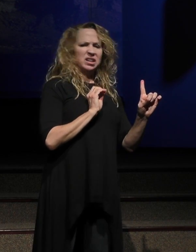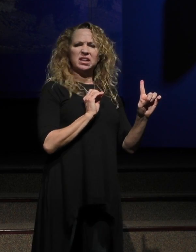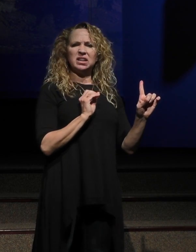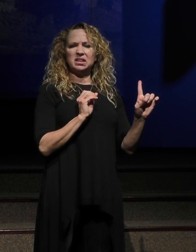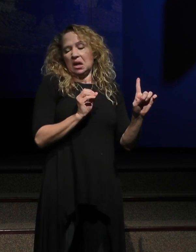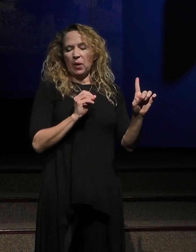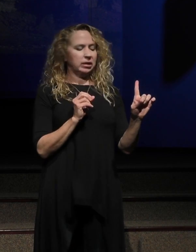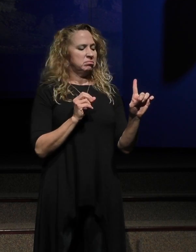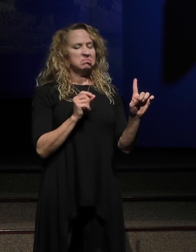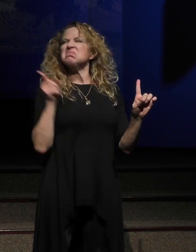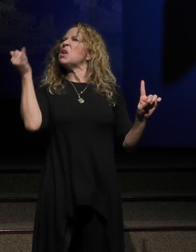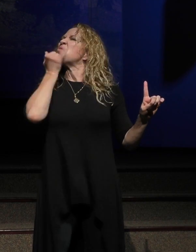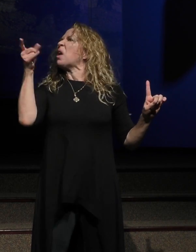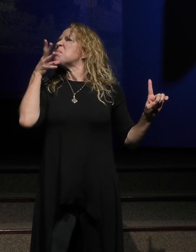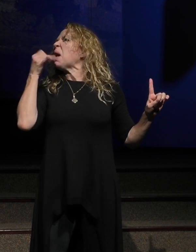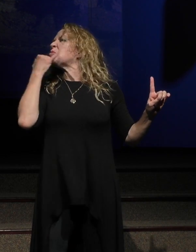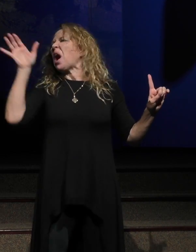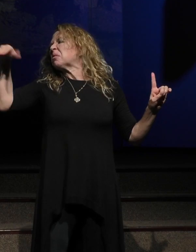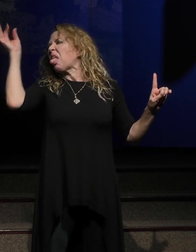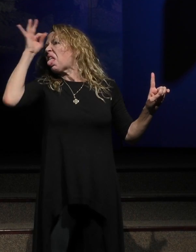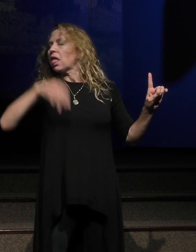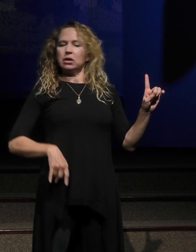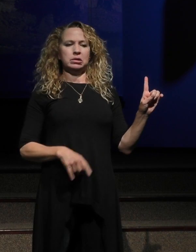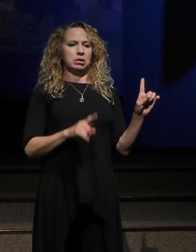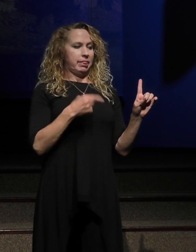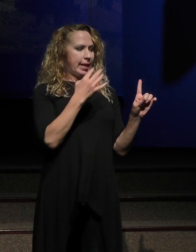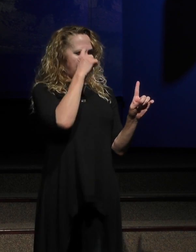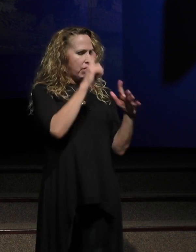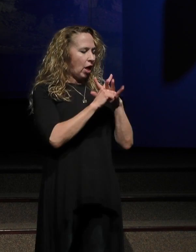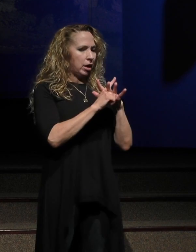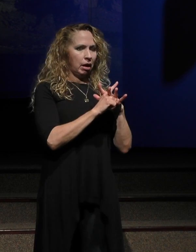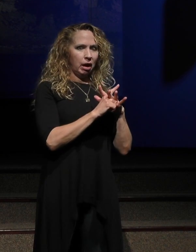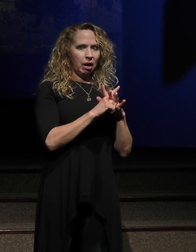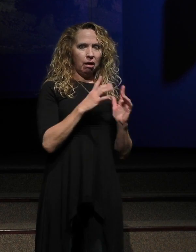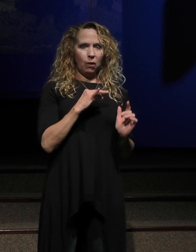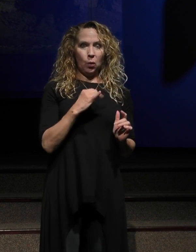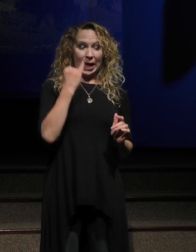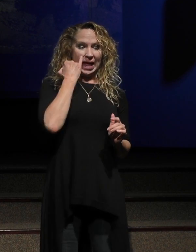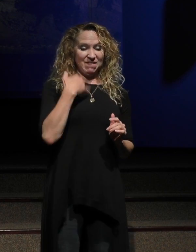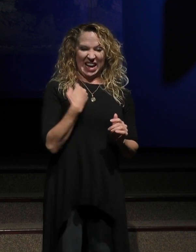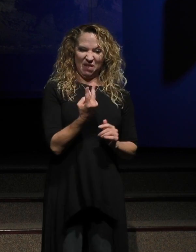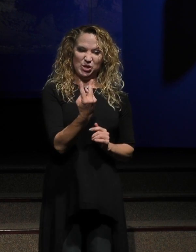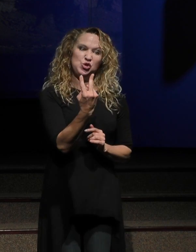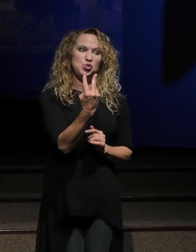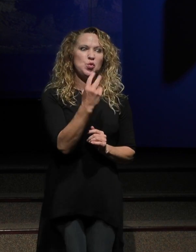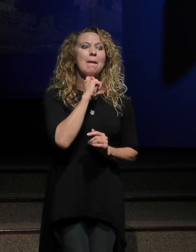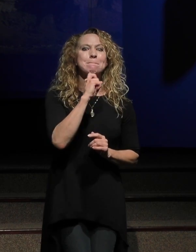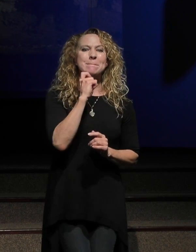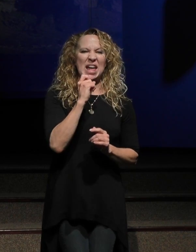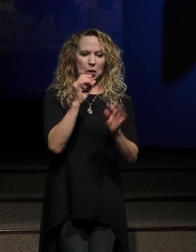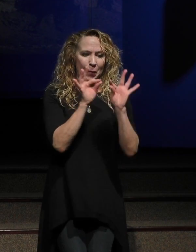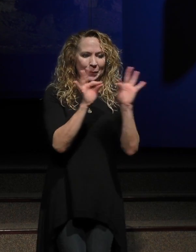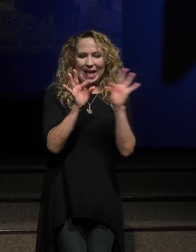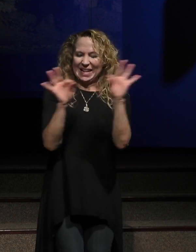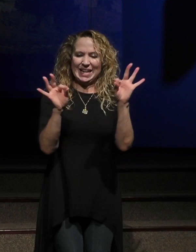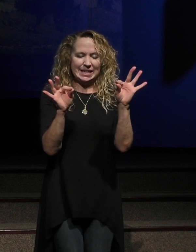big deal. She was wrong. She didn't know what she was talking about. But then I thought, I got this great idea. What if I take two safety pins and I kind of put them together and then I put